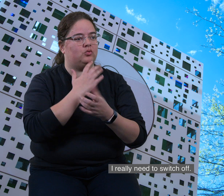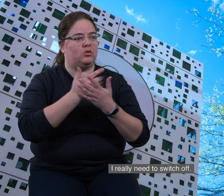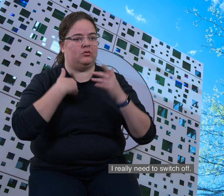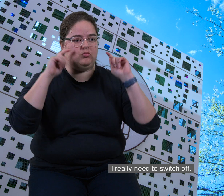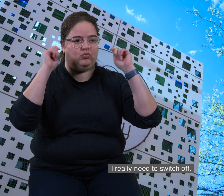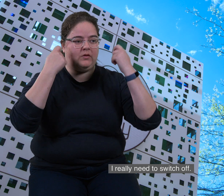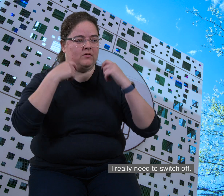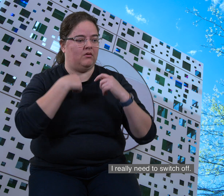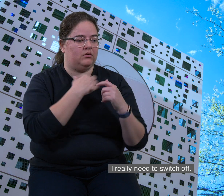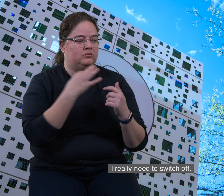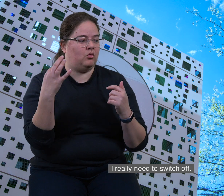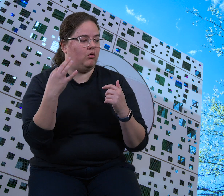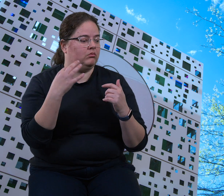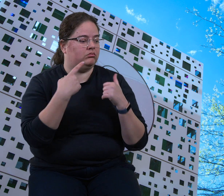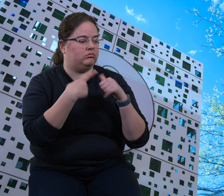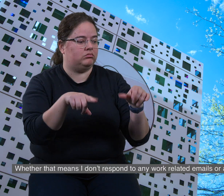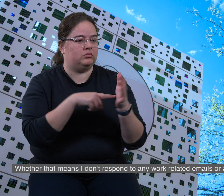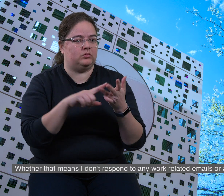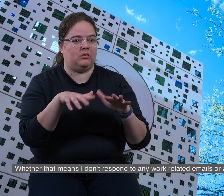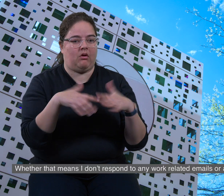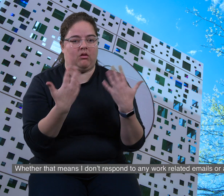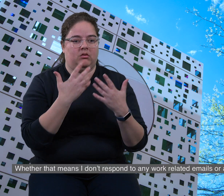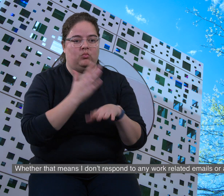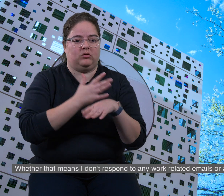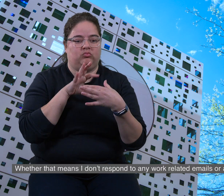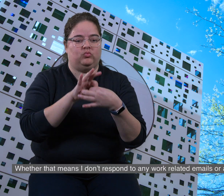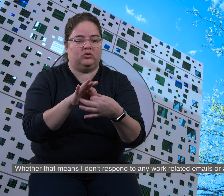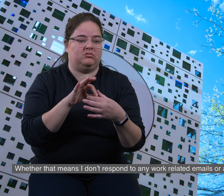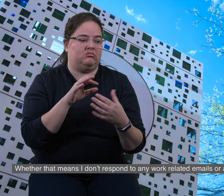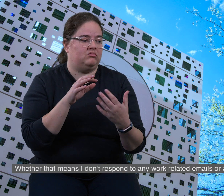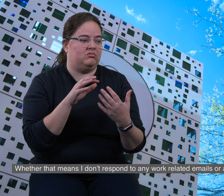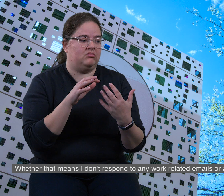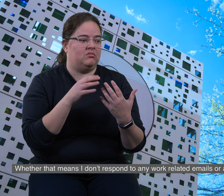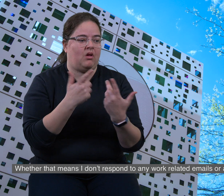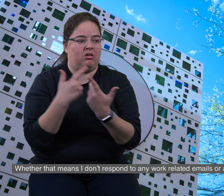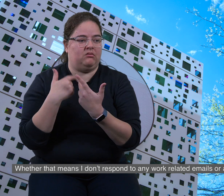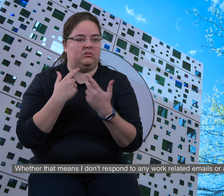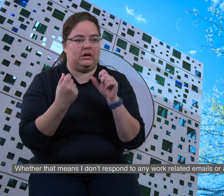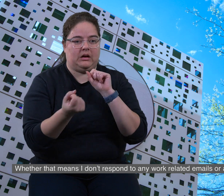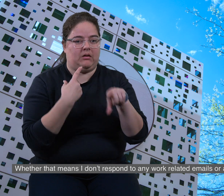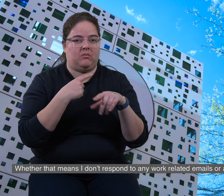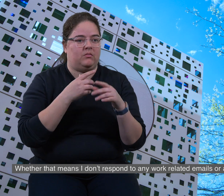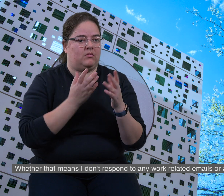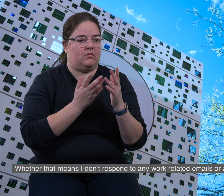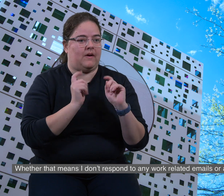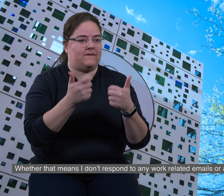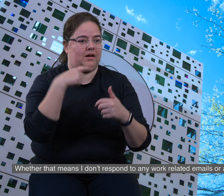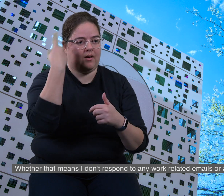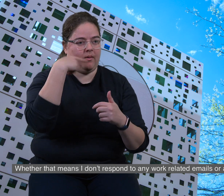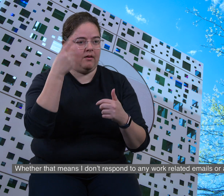I really need to switch off. And whether that means I don't respond to any work-related emails or anything